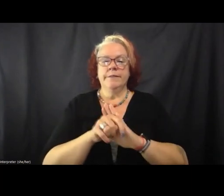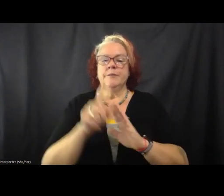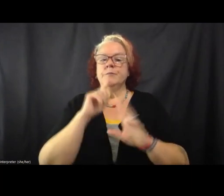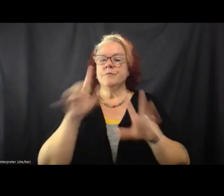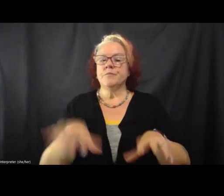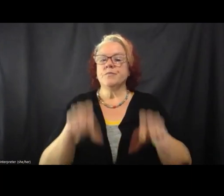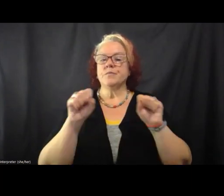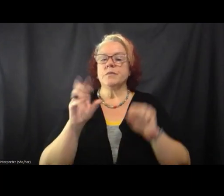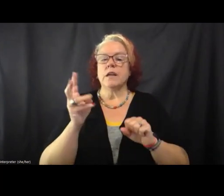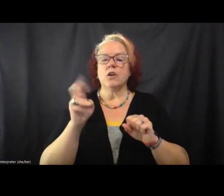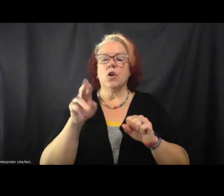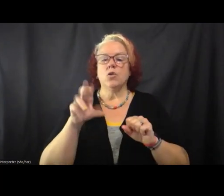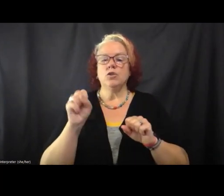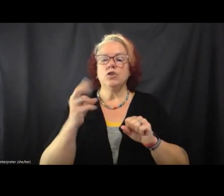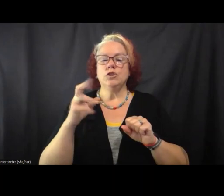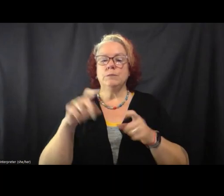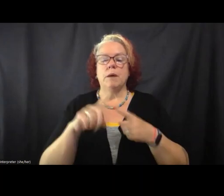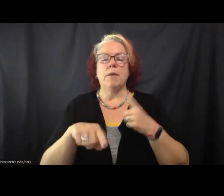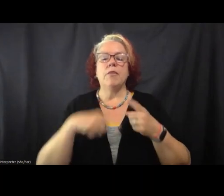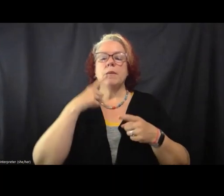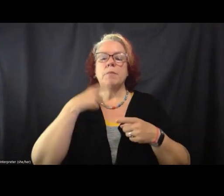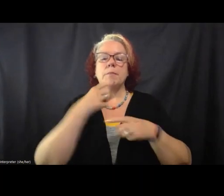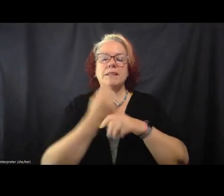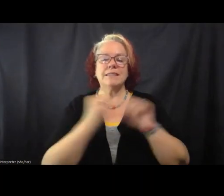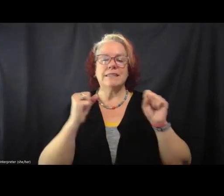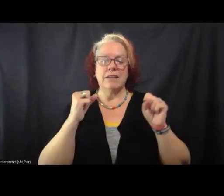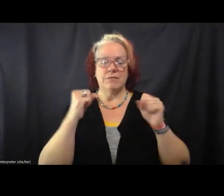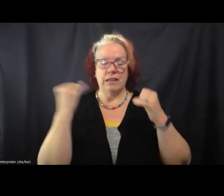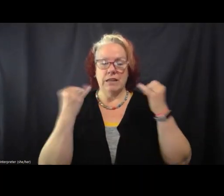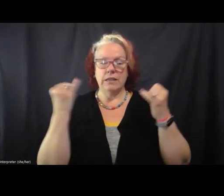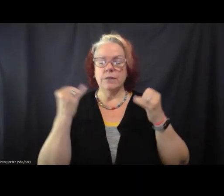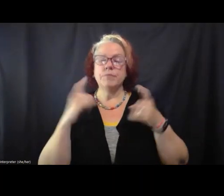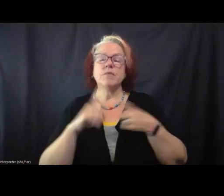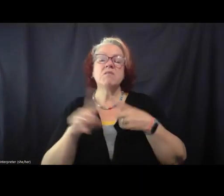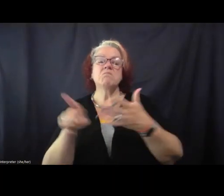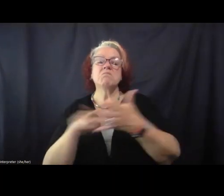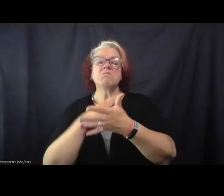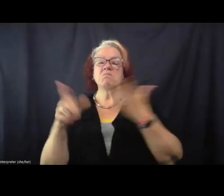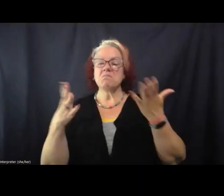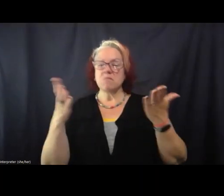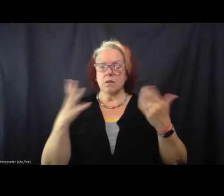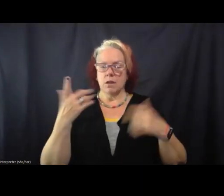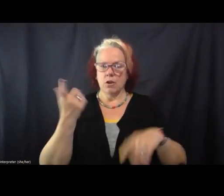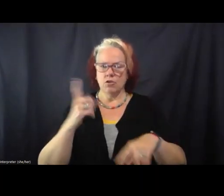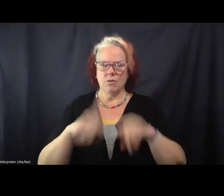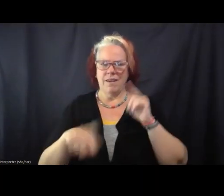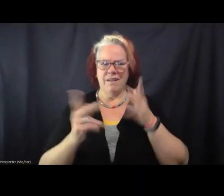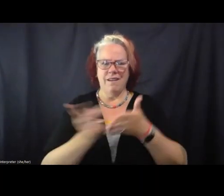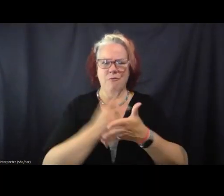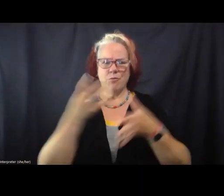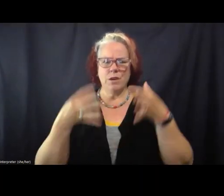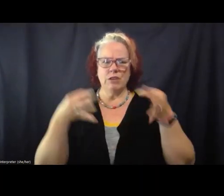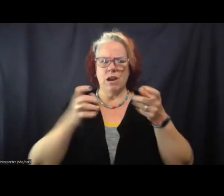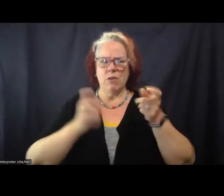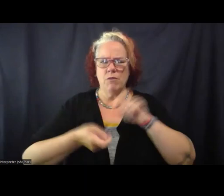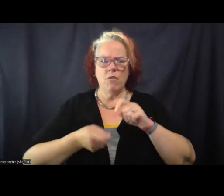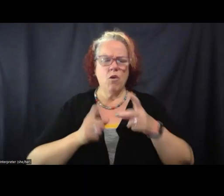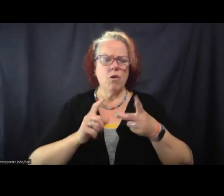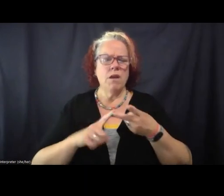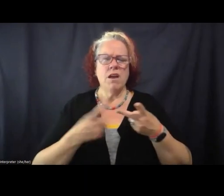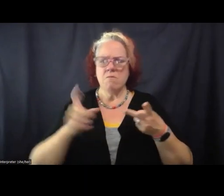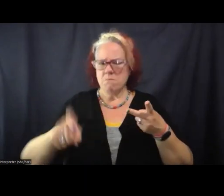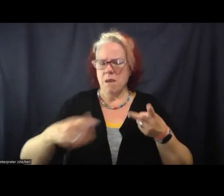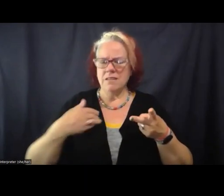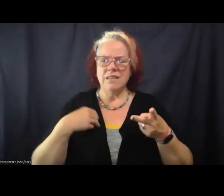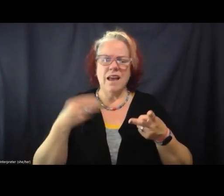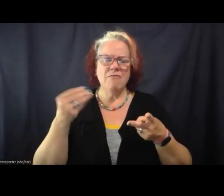over the public safety arguments. So the critiques are very often, they're like, oh, you can't have pretrial reform, you can't end money bail because it'll